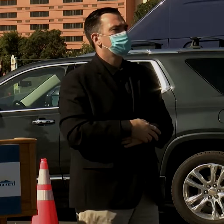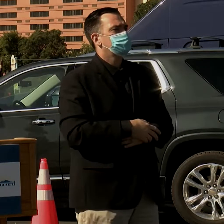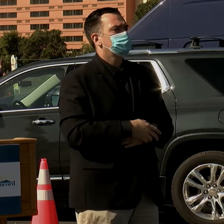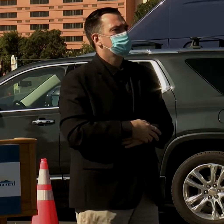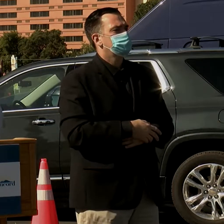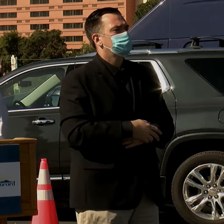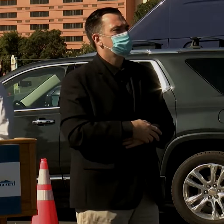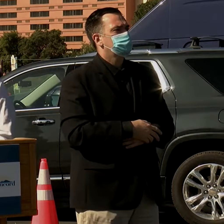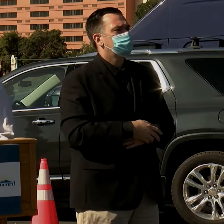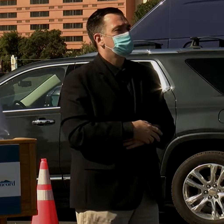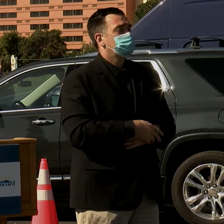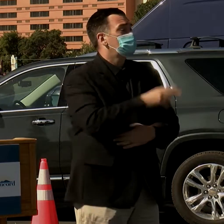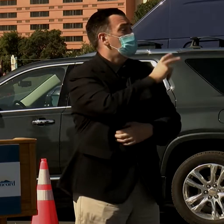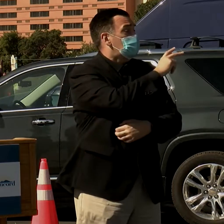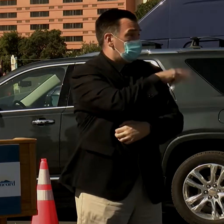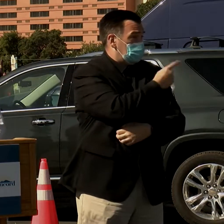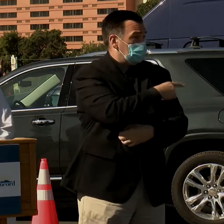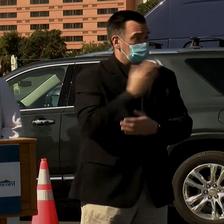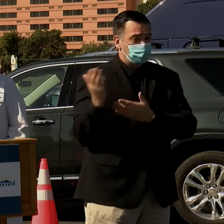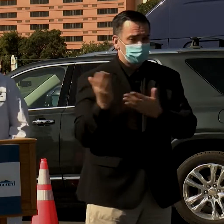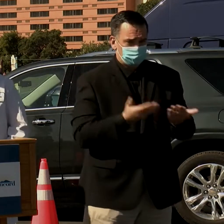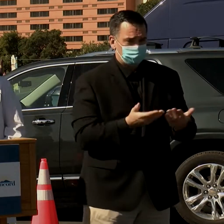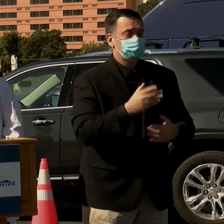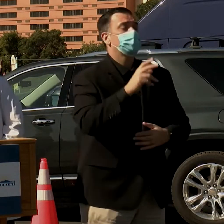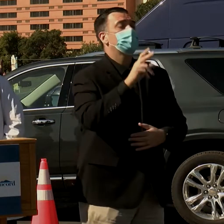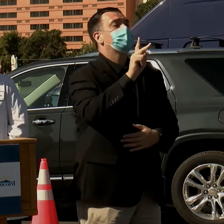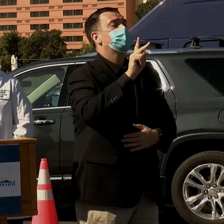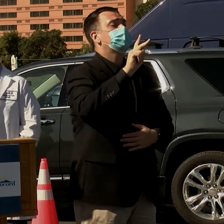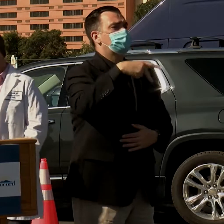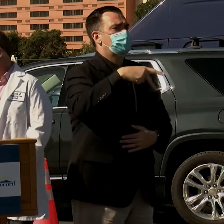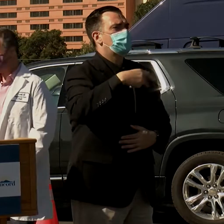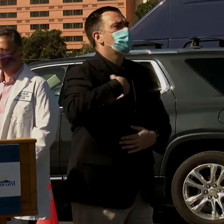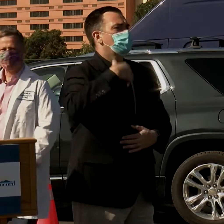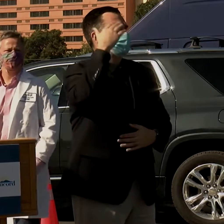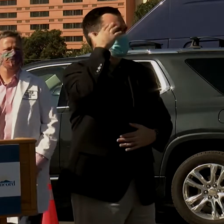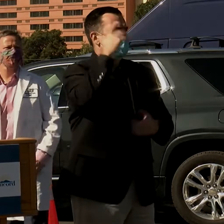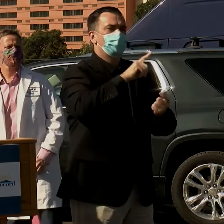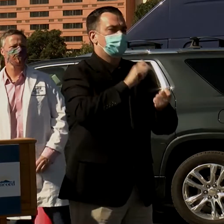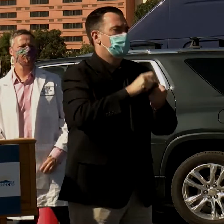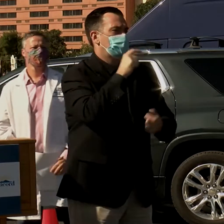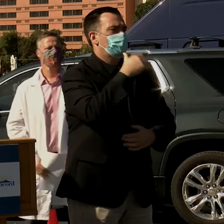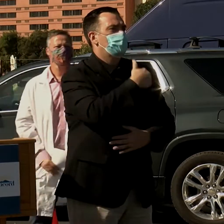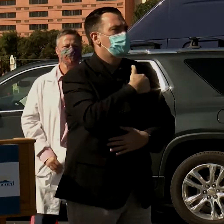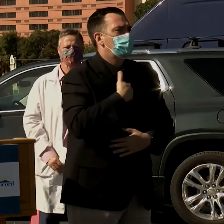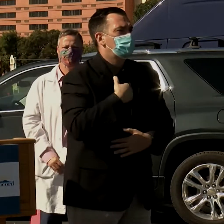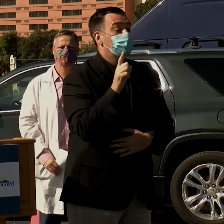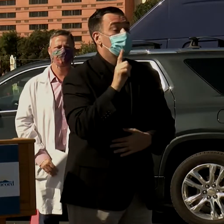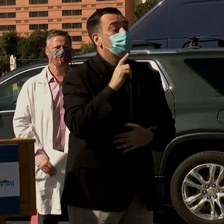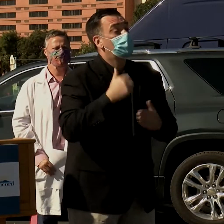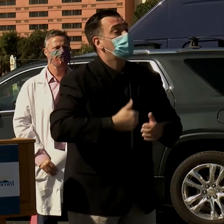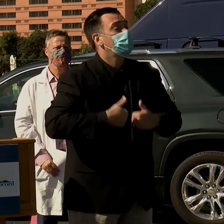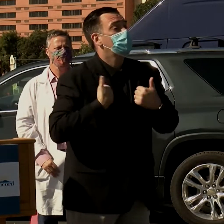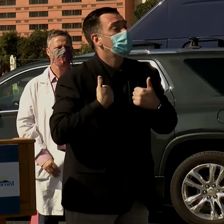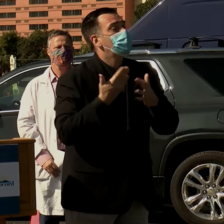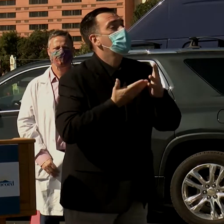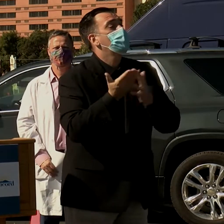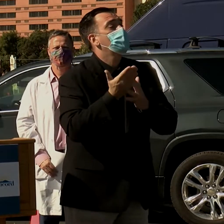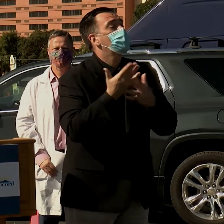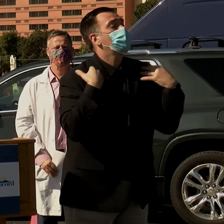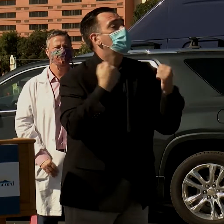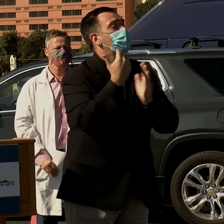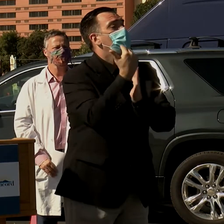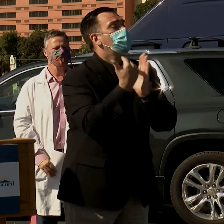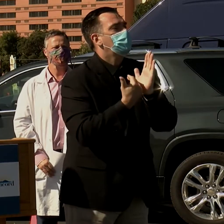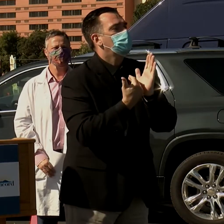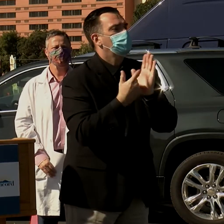to talk about how you approach it. Yeah. At Kaiser Permanente, we know exactly who our members are and where they live through their health record, so that's how we're